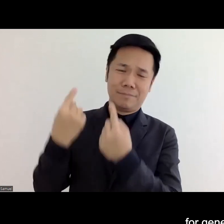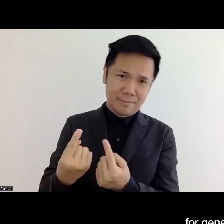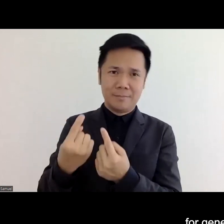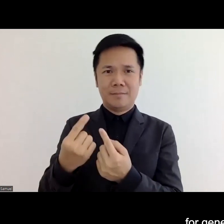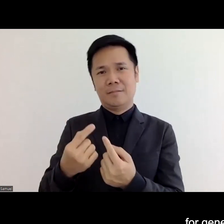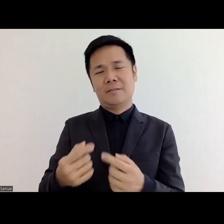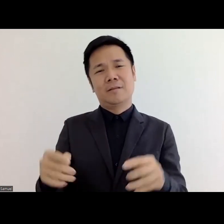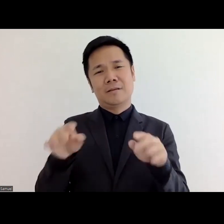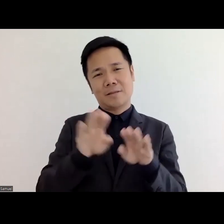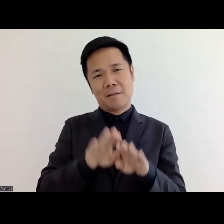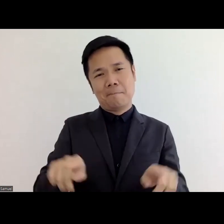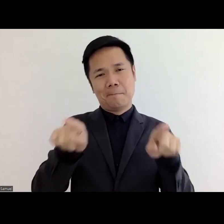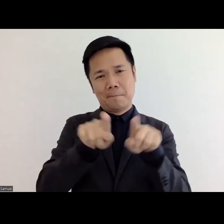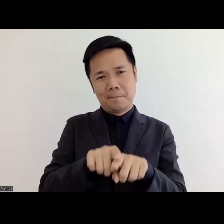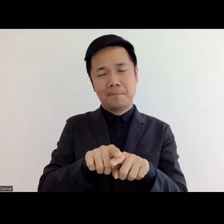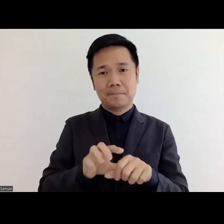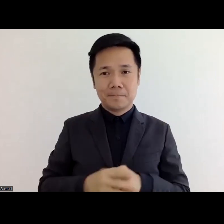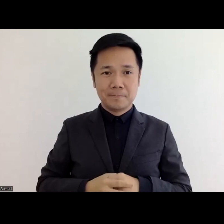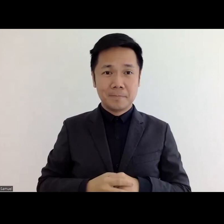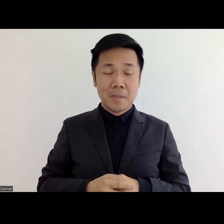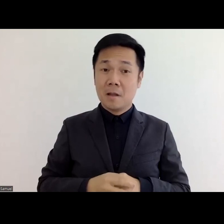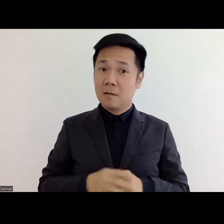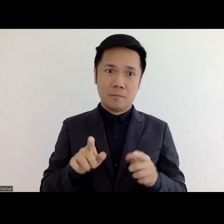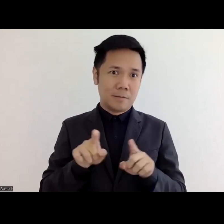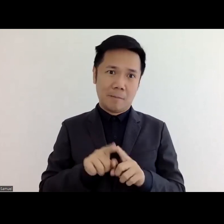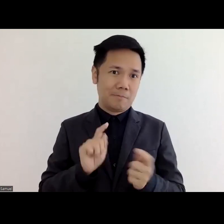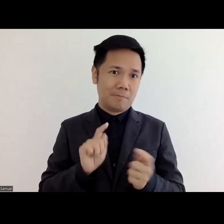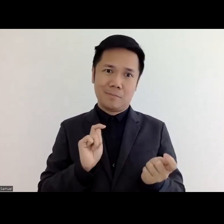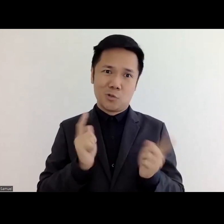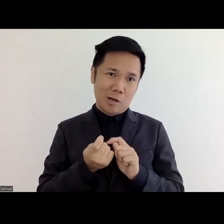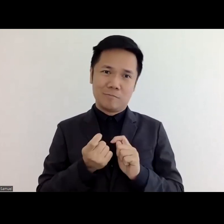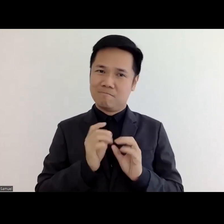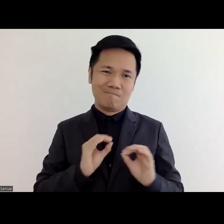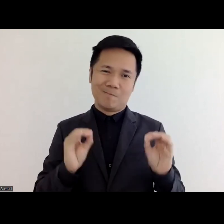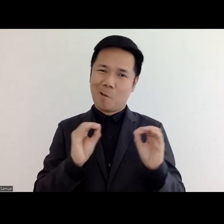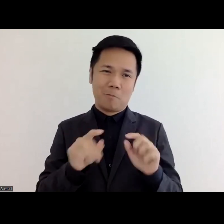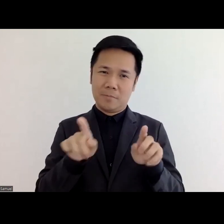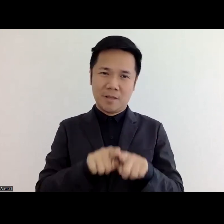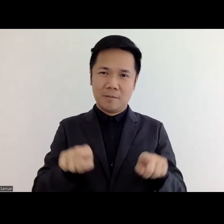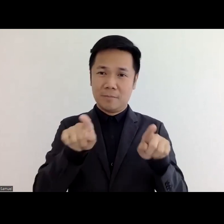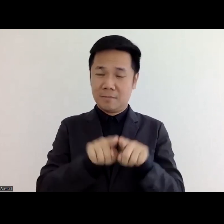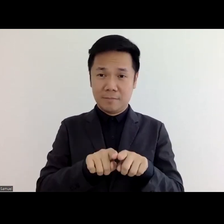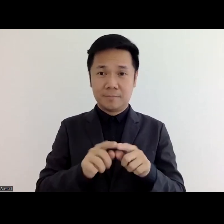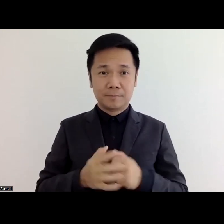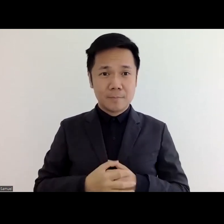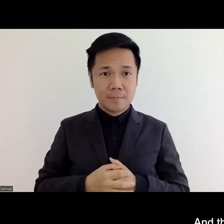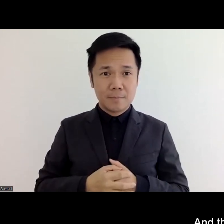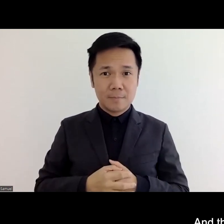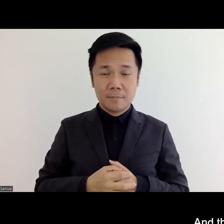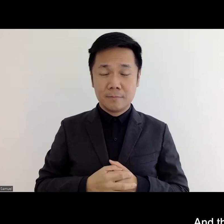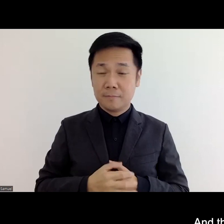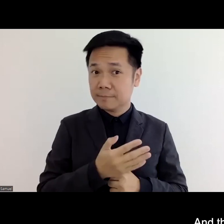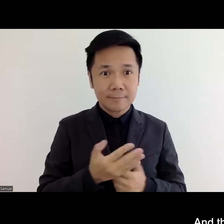same situation so the situation is same and every generation sees some uh hope